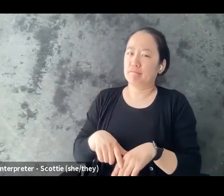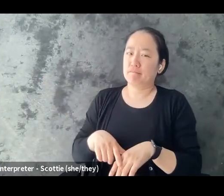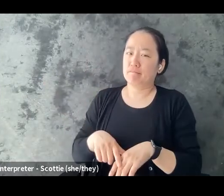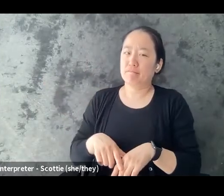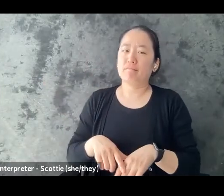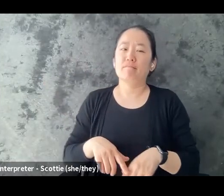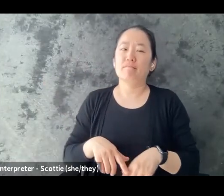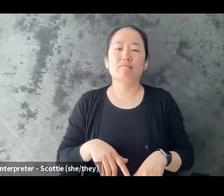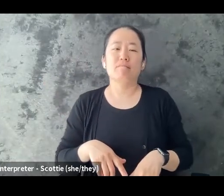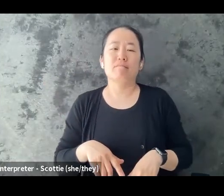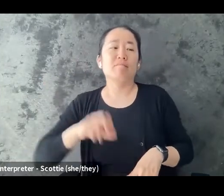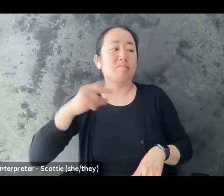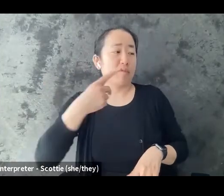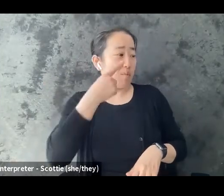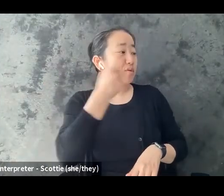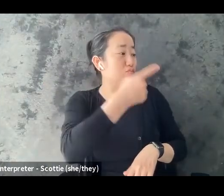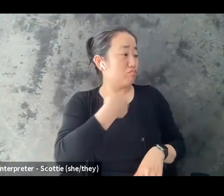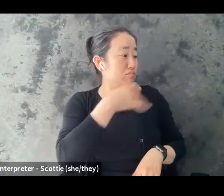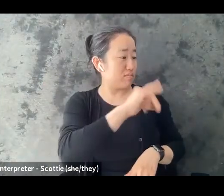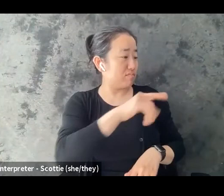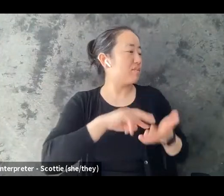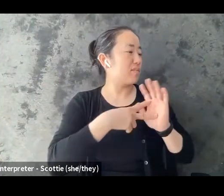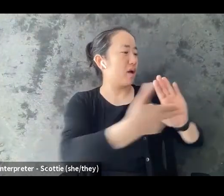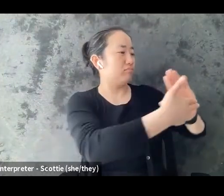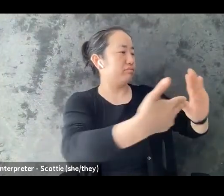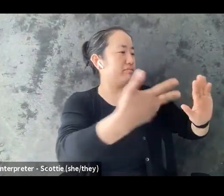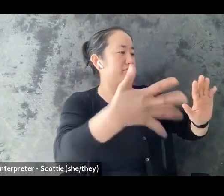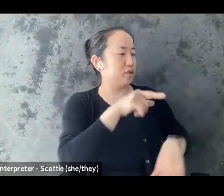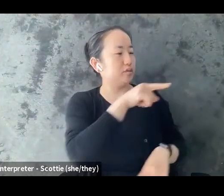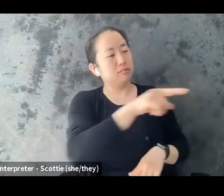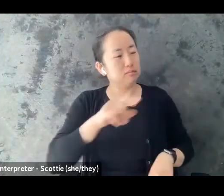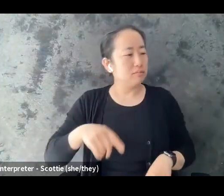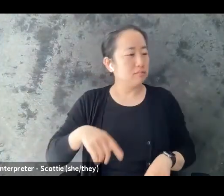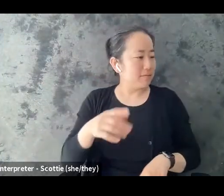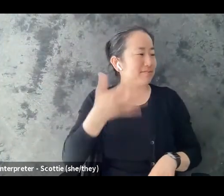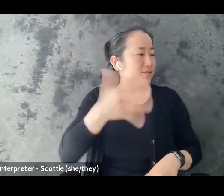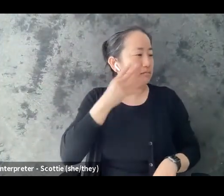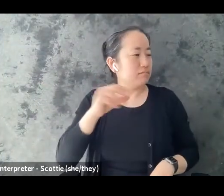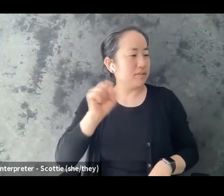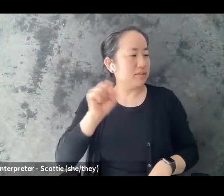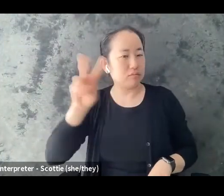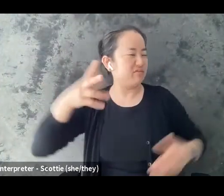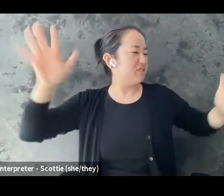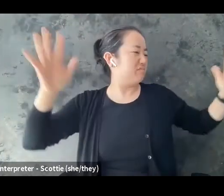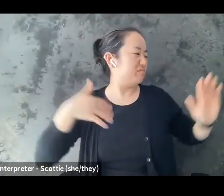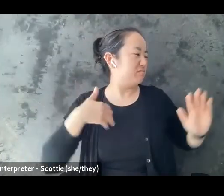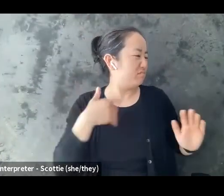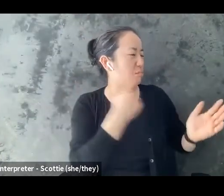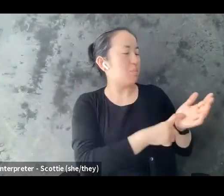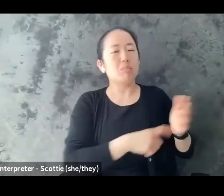you as someone who has experienced you know sexual violence or whatever the case is um it's that you're still that whole person with all these